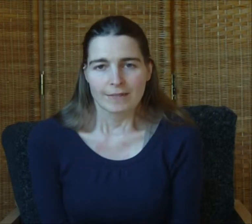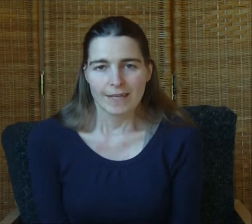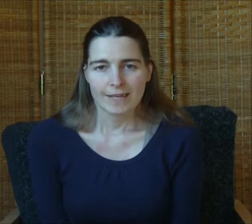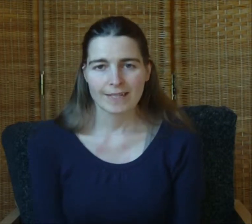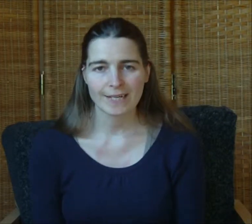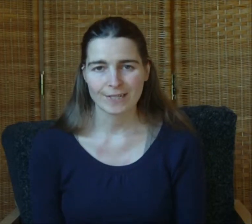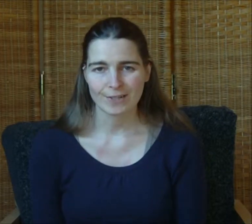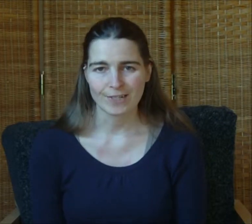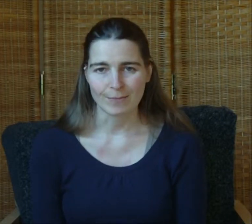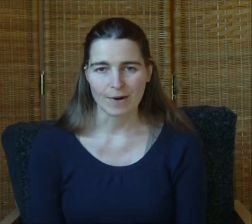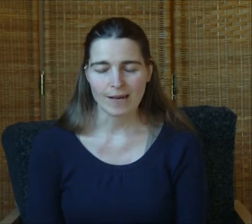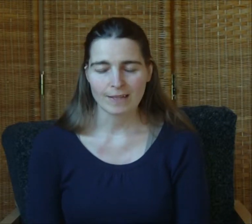Take another deep breath.